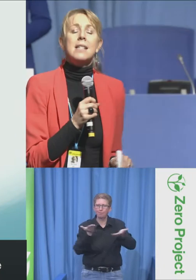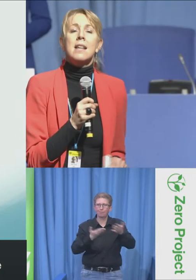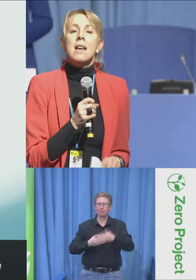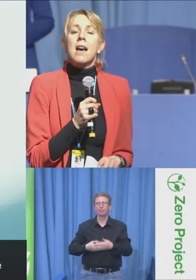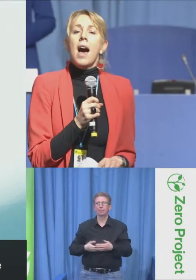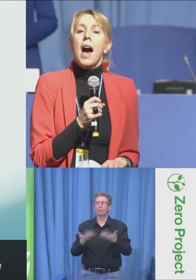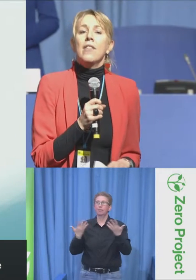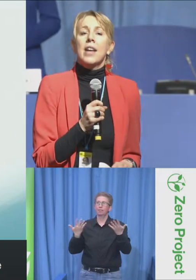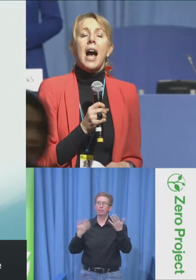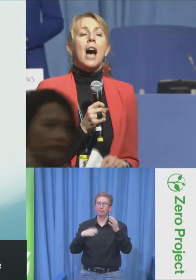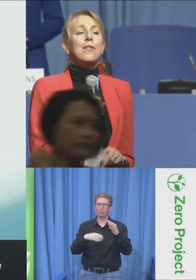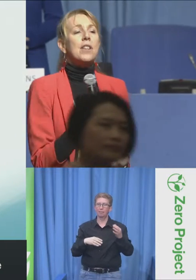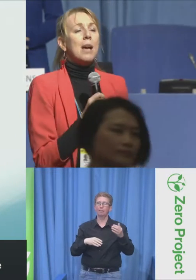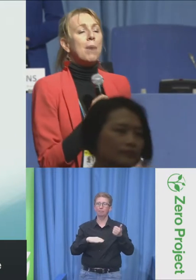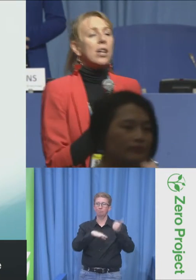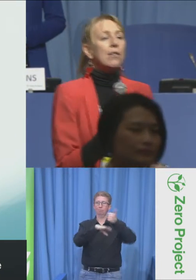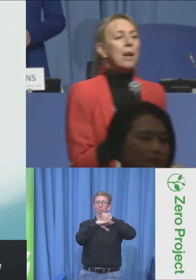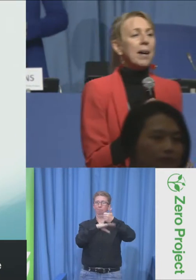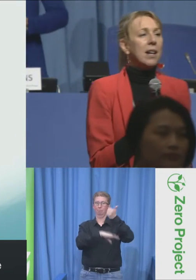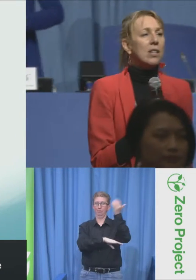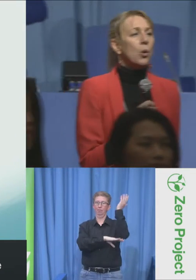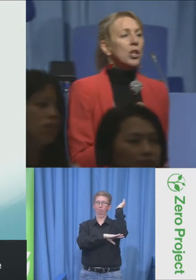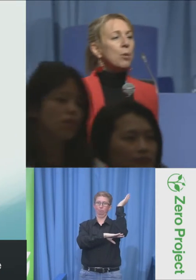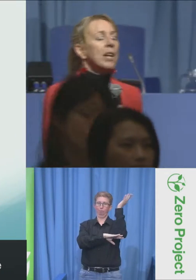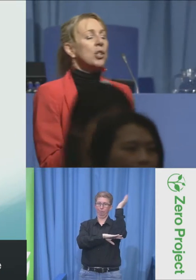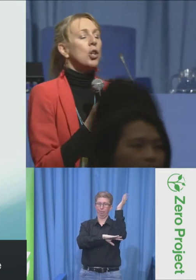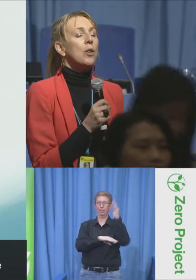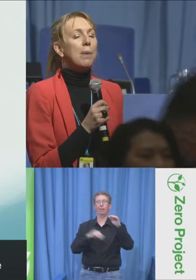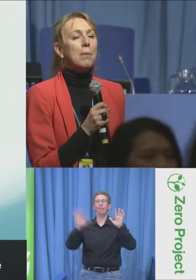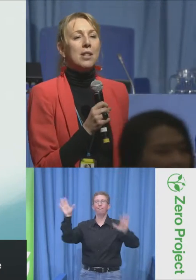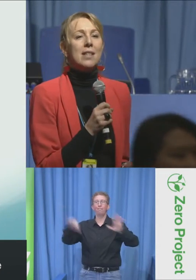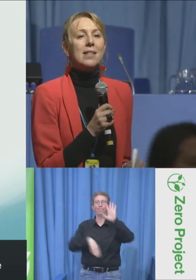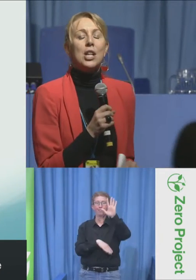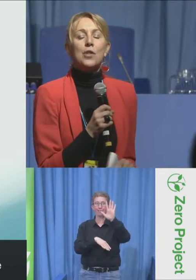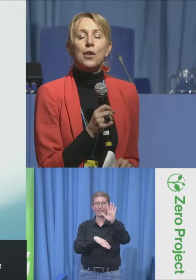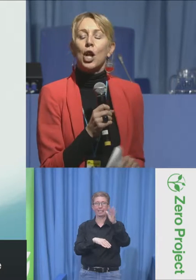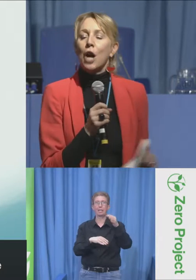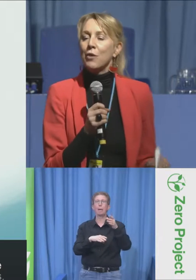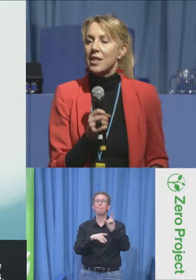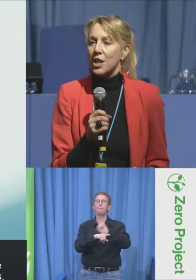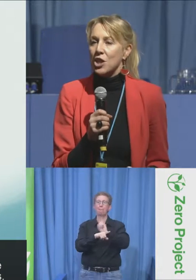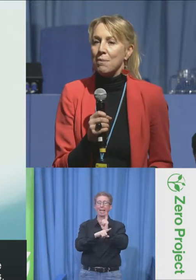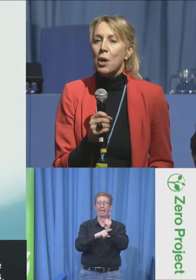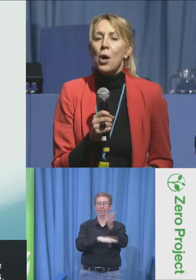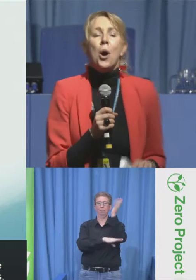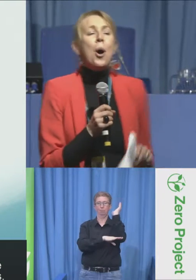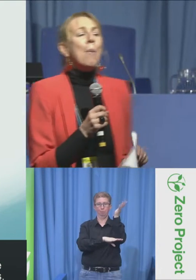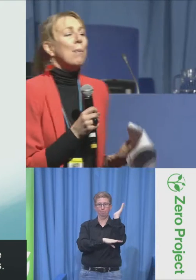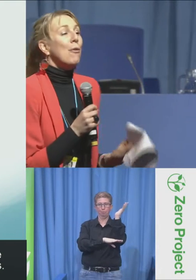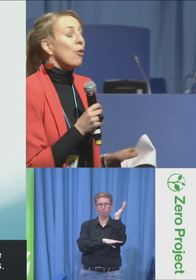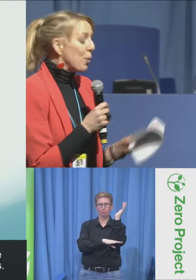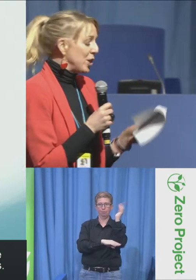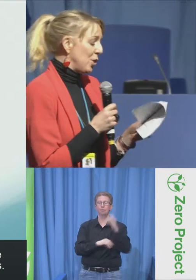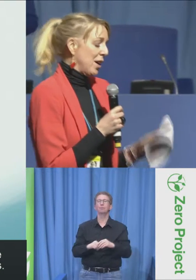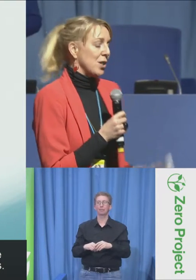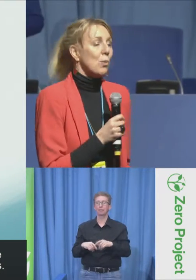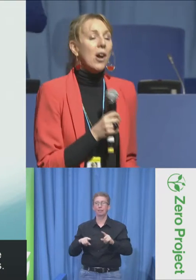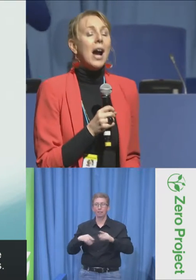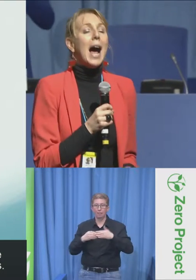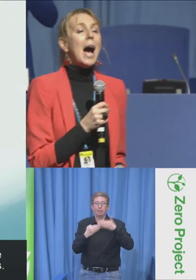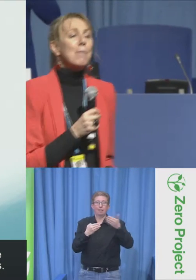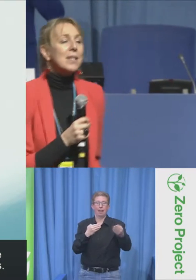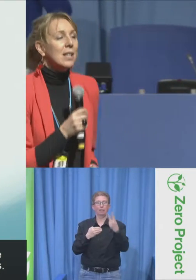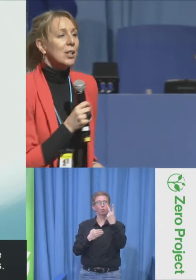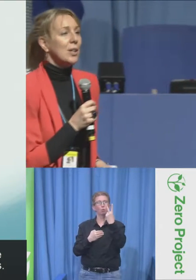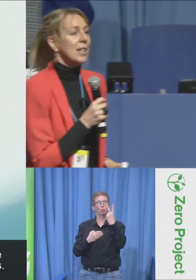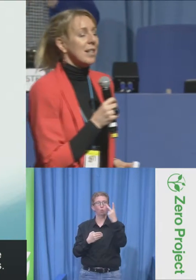minutes. And then after that, Michael Fenbeck is going to bring two other people onto the stage for a conversation. But before we do that, we